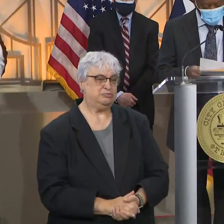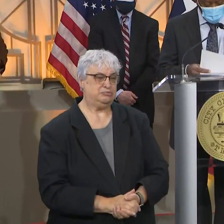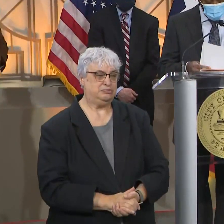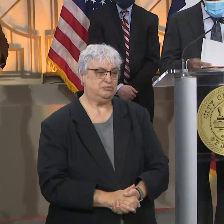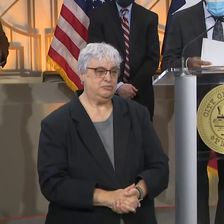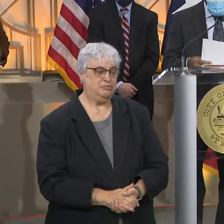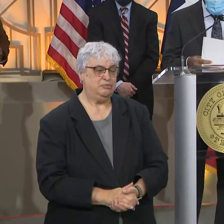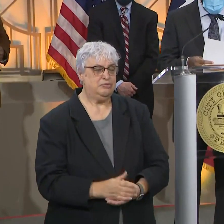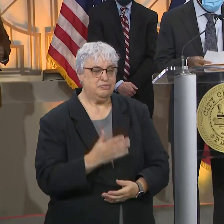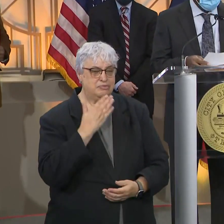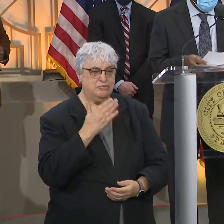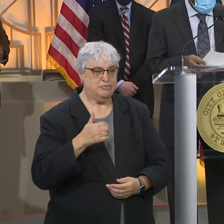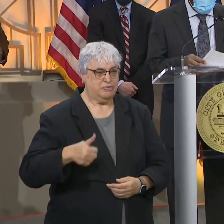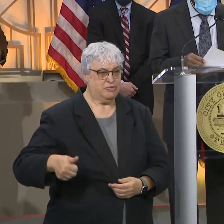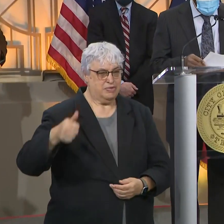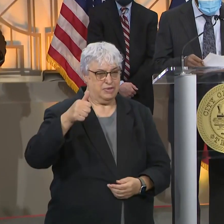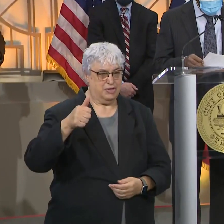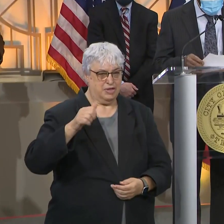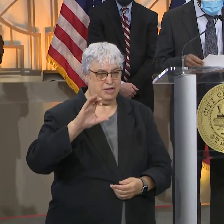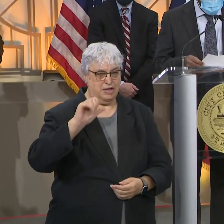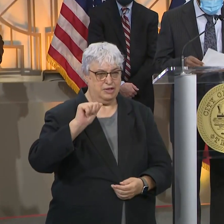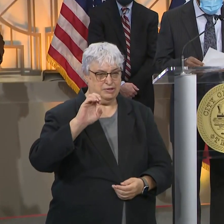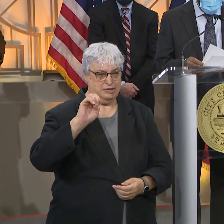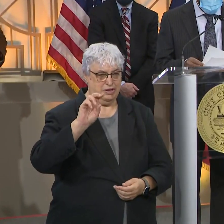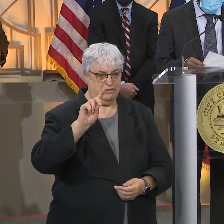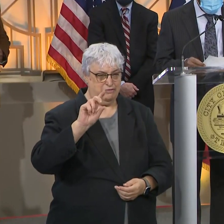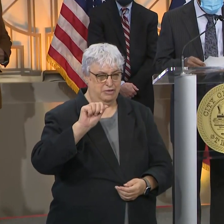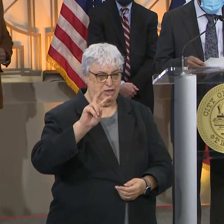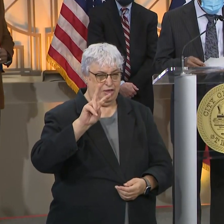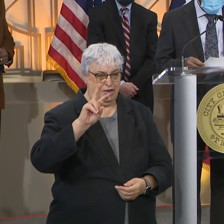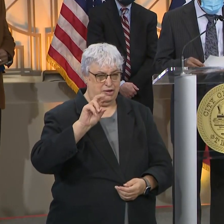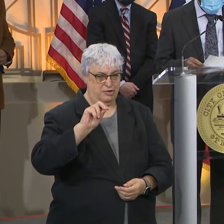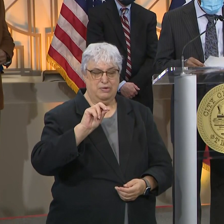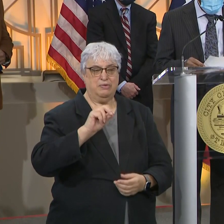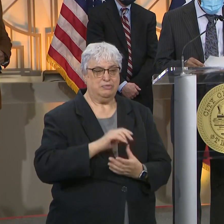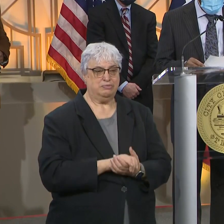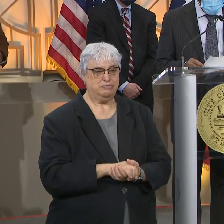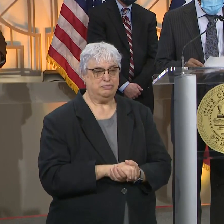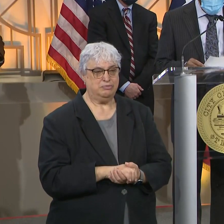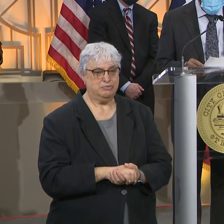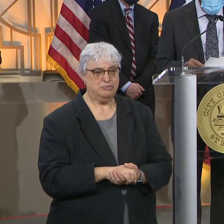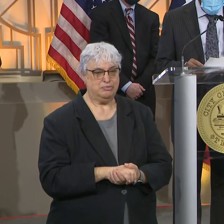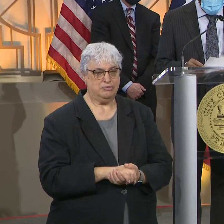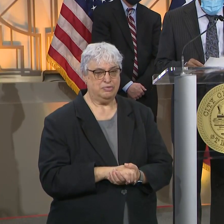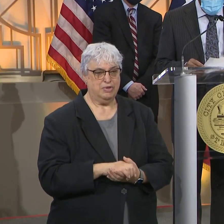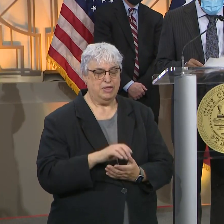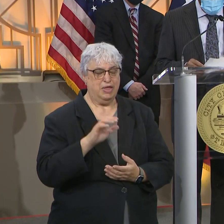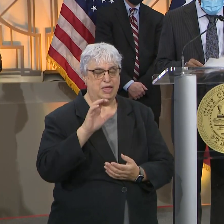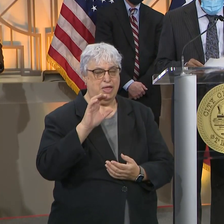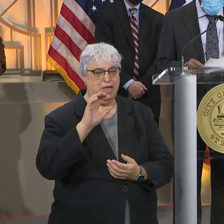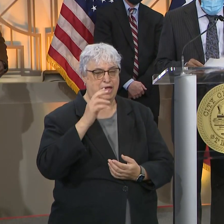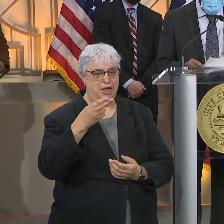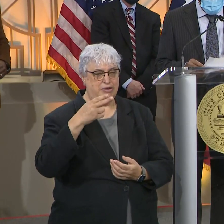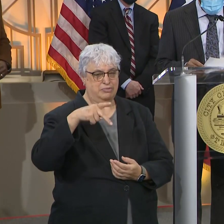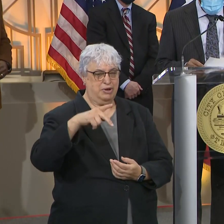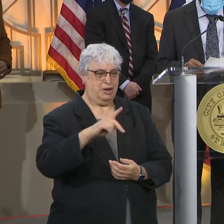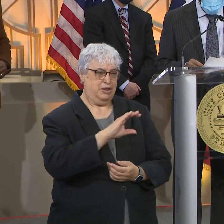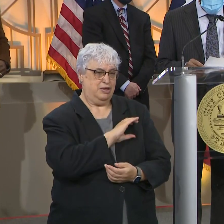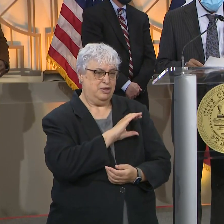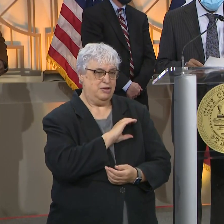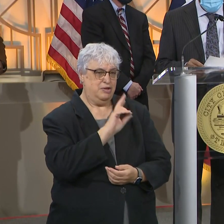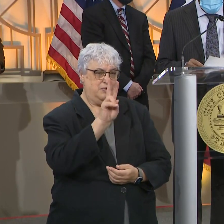Thanks, Chief. Chief Observator is not here. But let me just say, as of this afternoon, HPD has